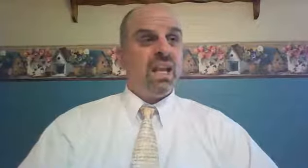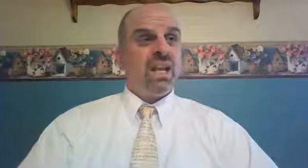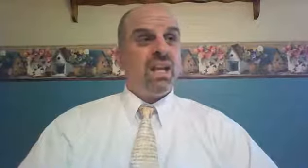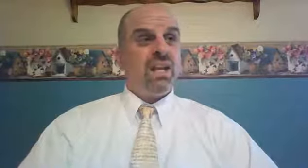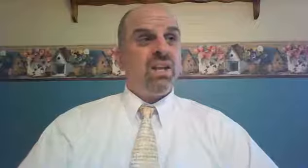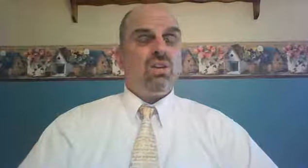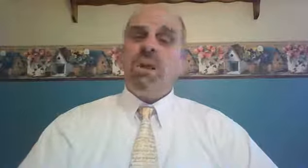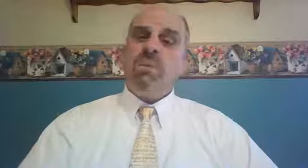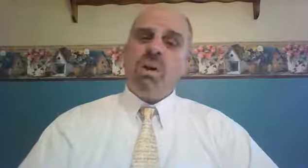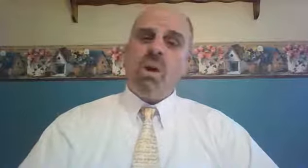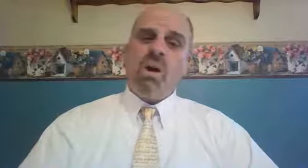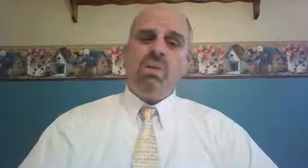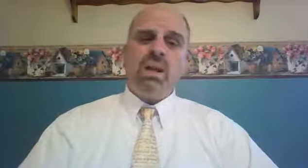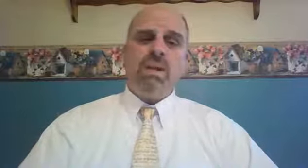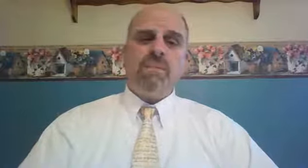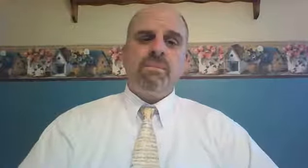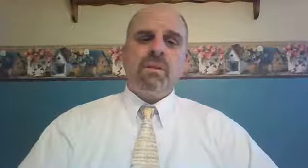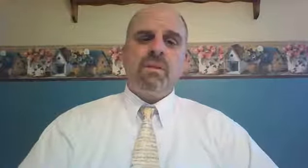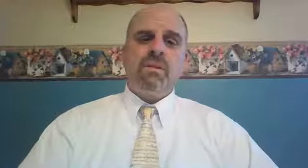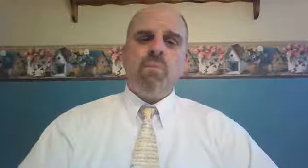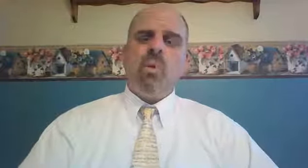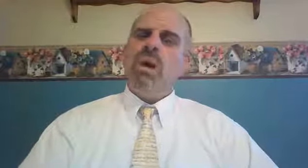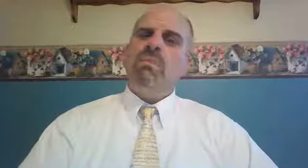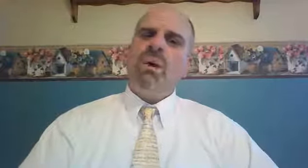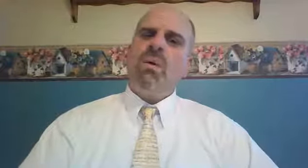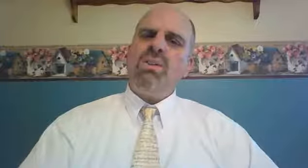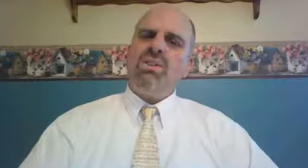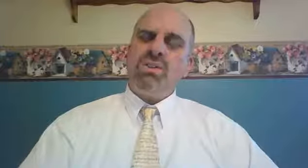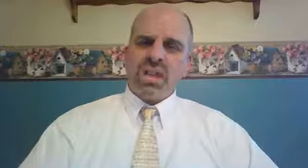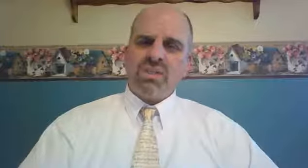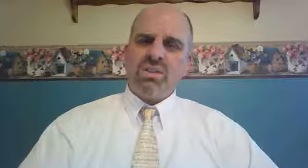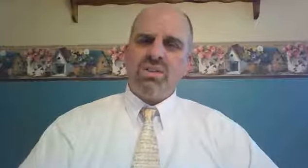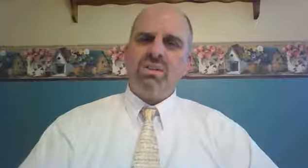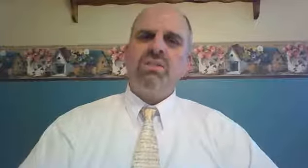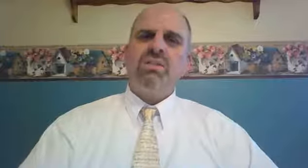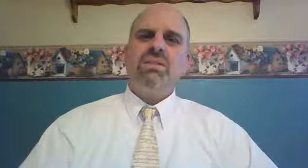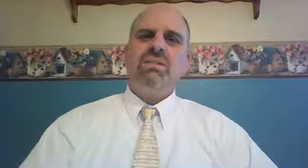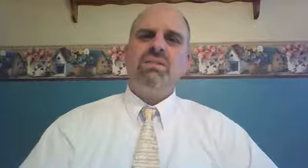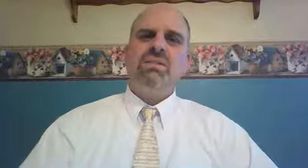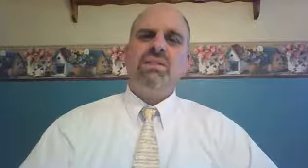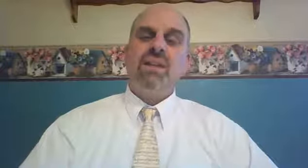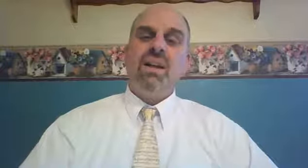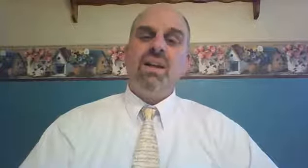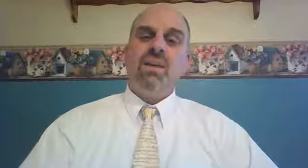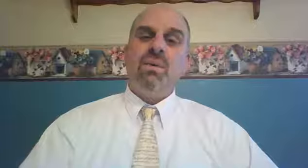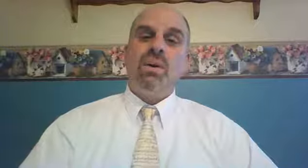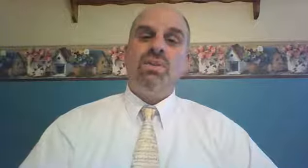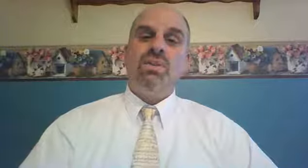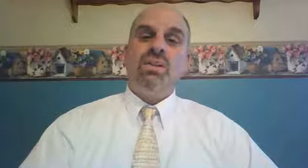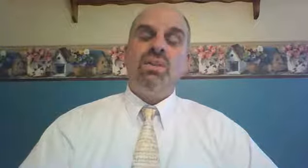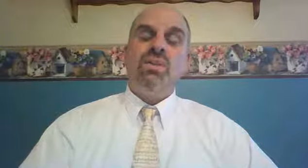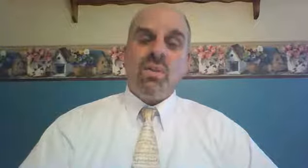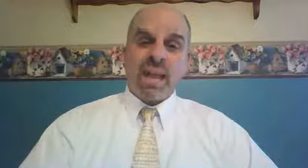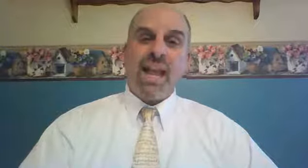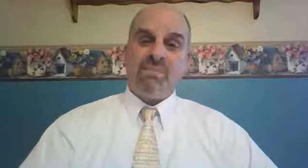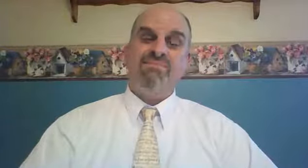You may recall that one of Boaz's ancestors was Rahab.